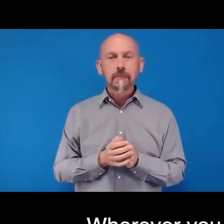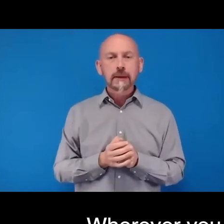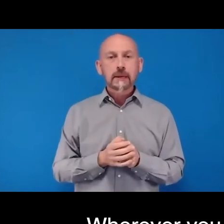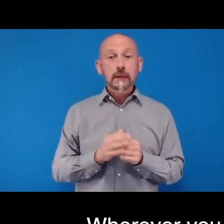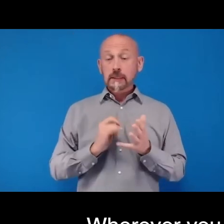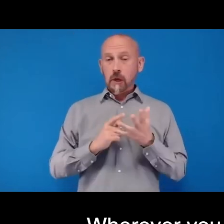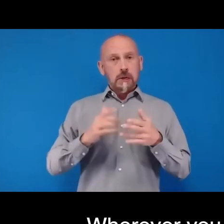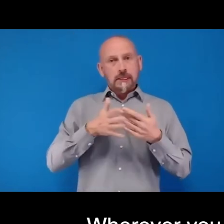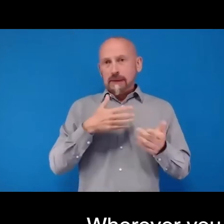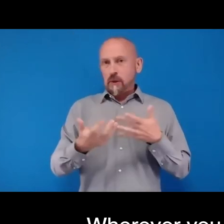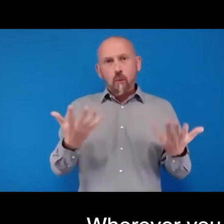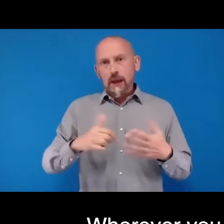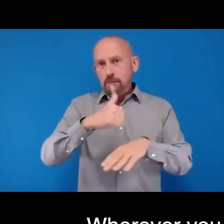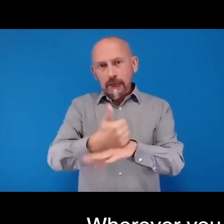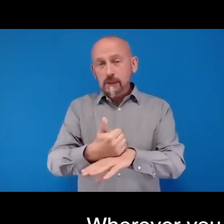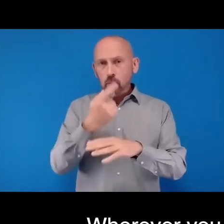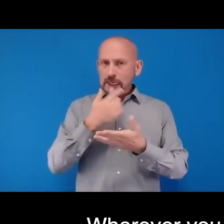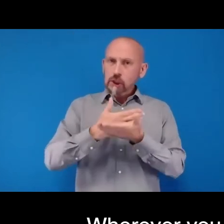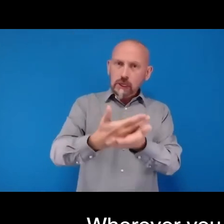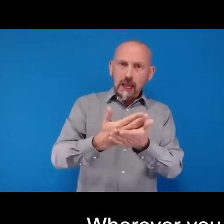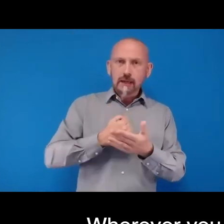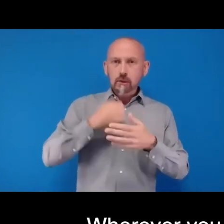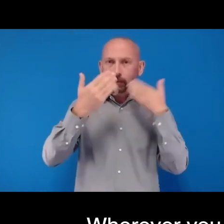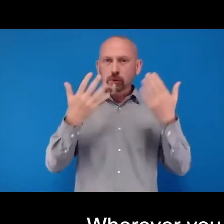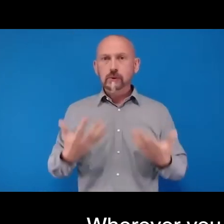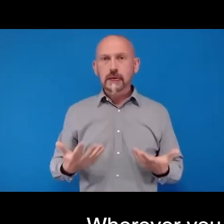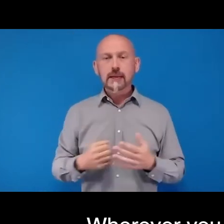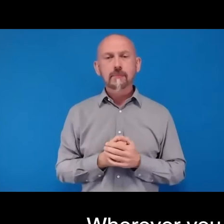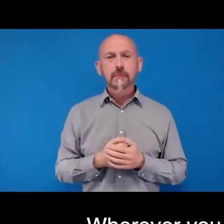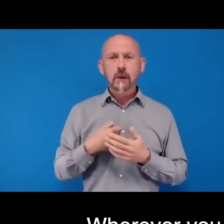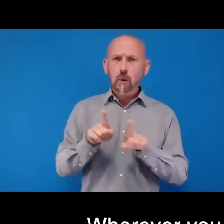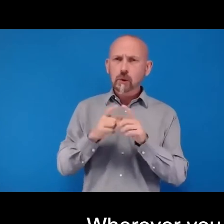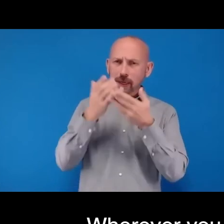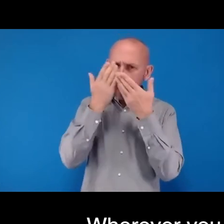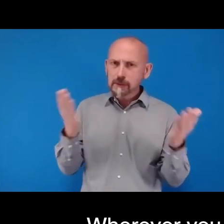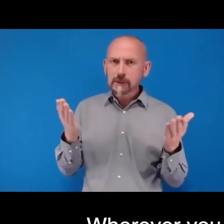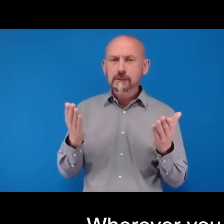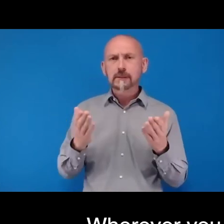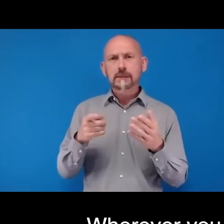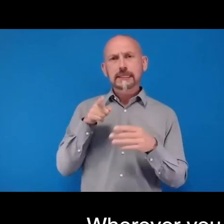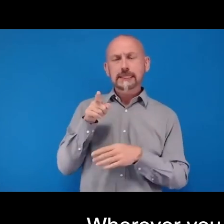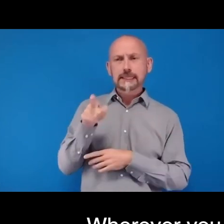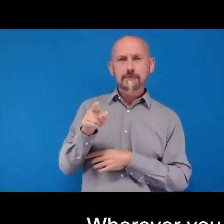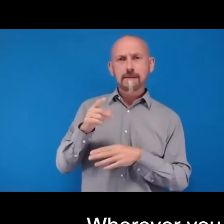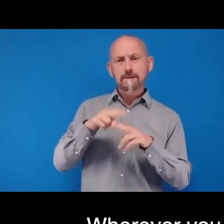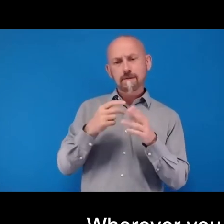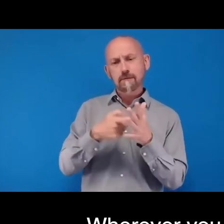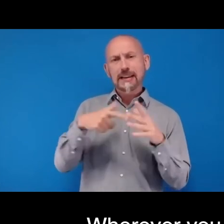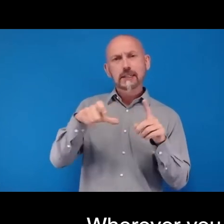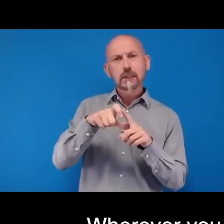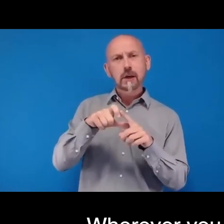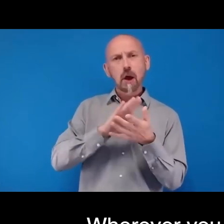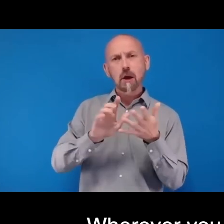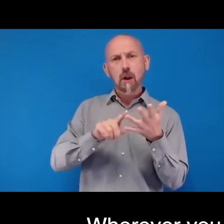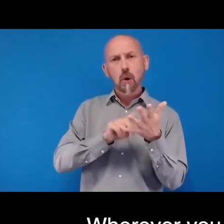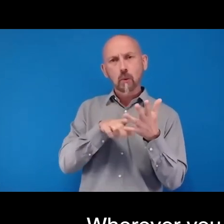I recognize the immense legacy left by ophthalmologist Fred Hollows. Thanks to his efforts,